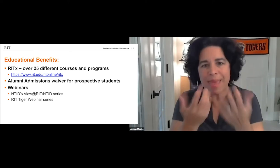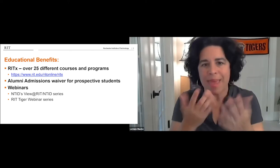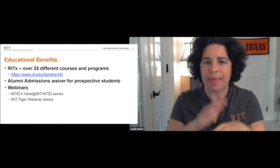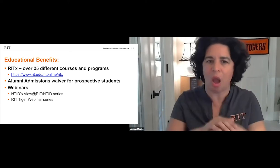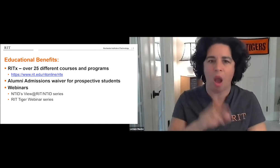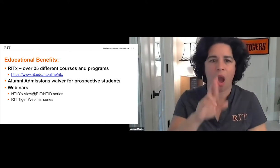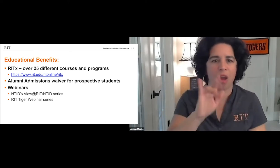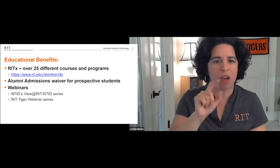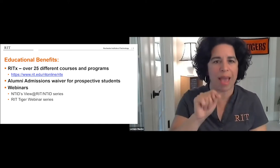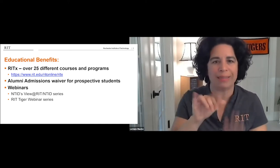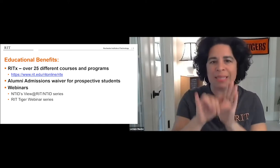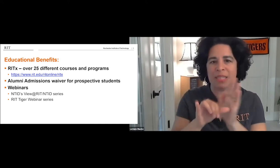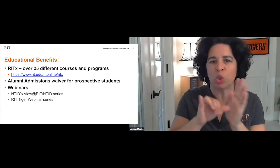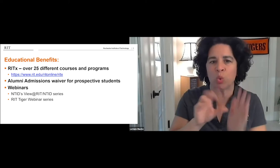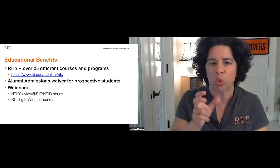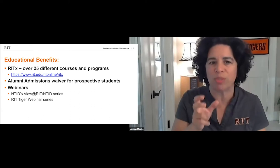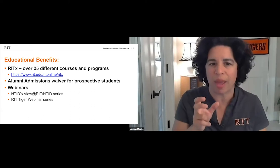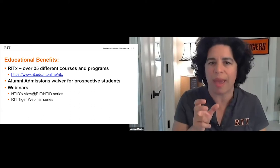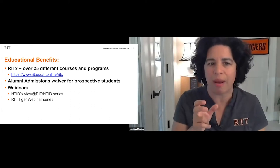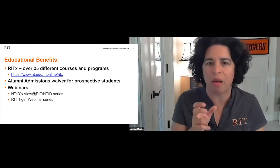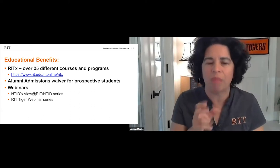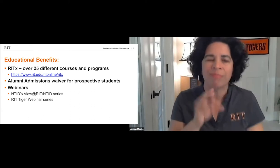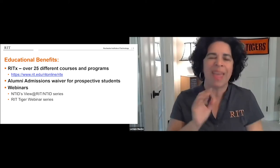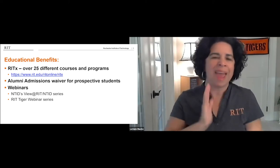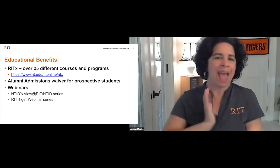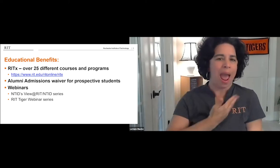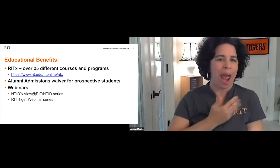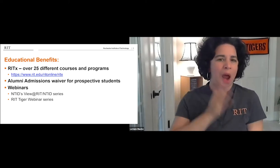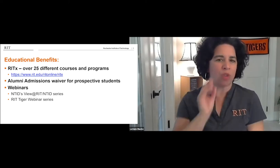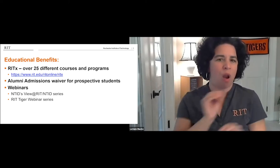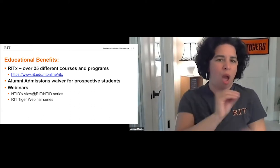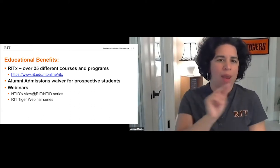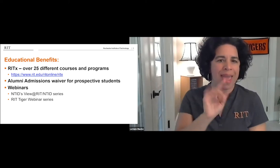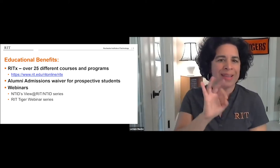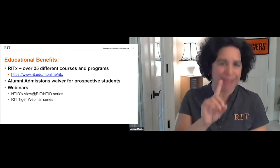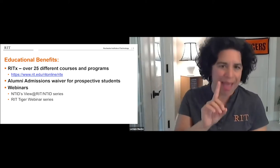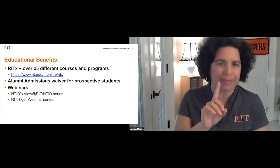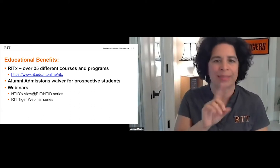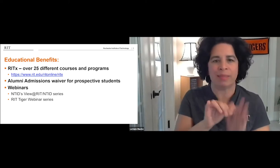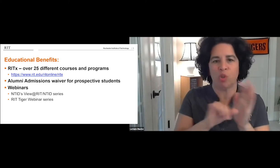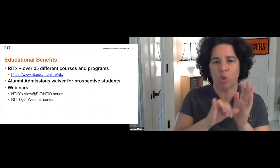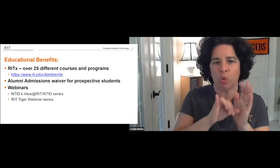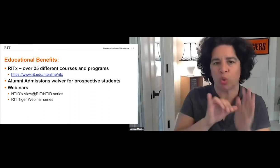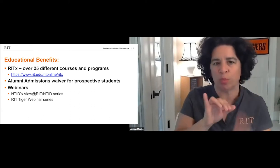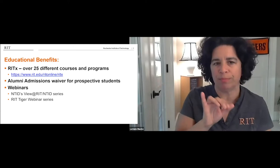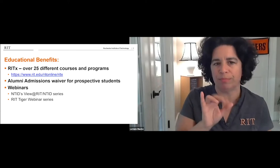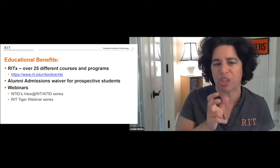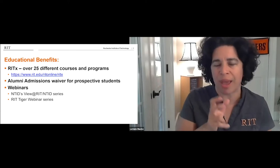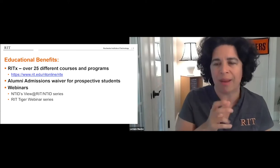well. And they have many on the YouTube channel that have been pre-recorded as well. Ours will be posted